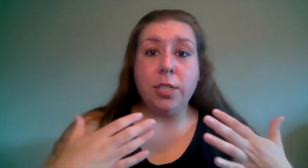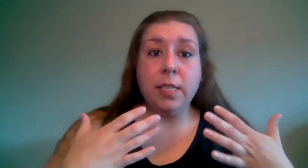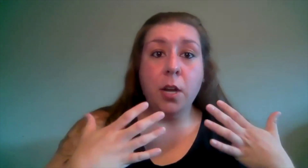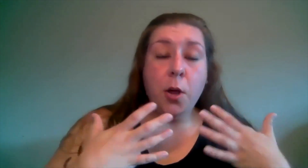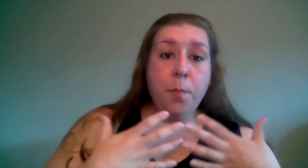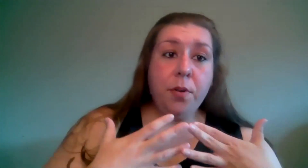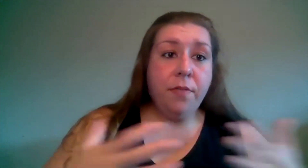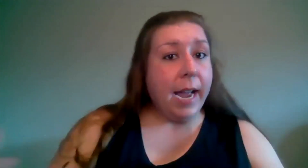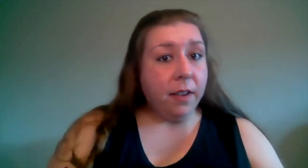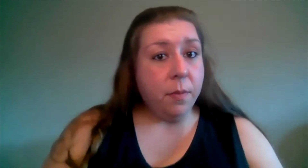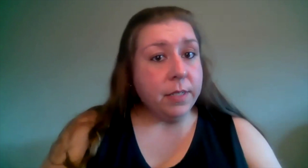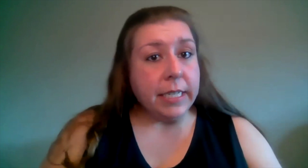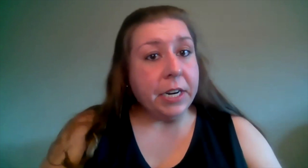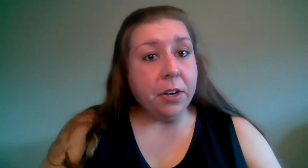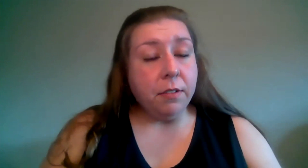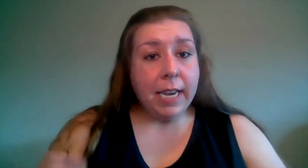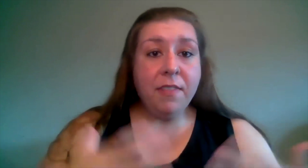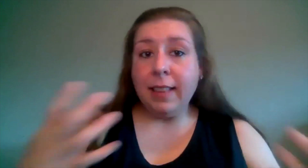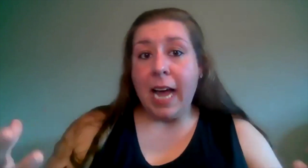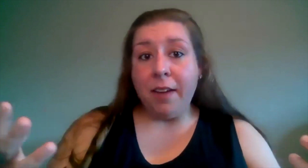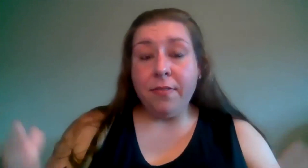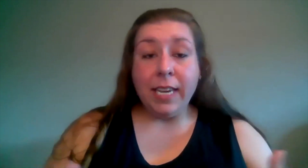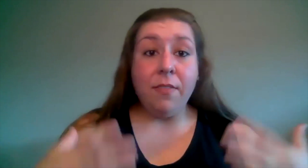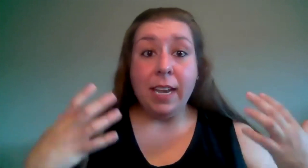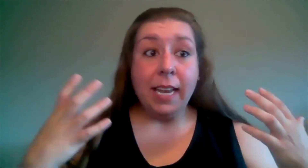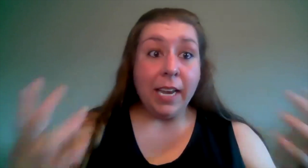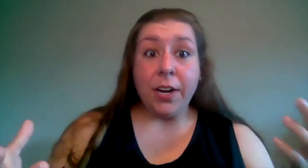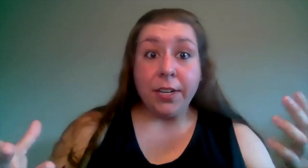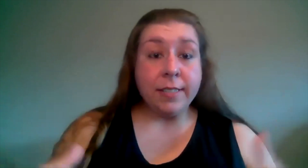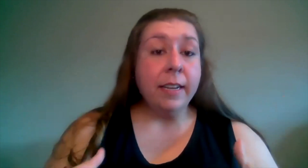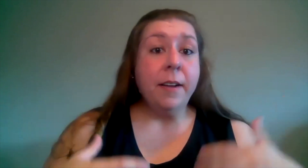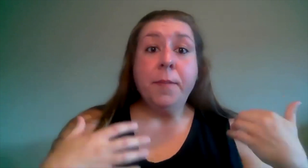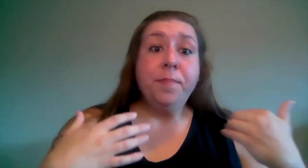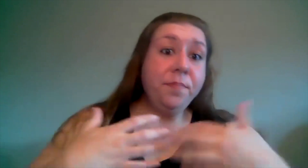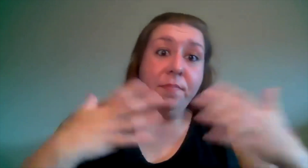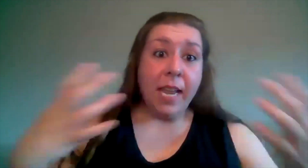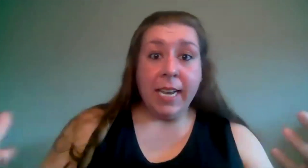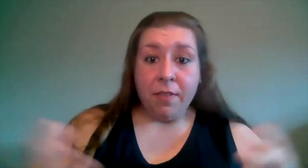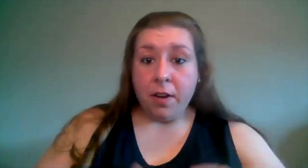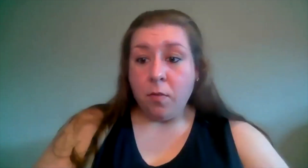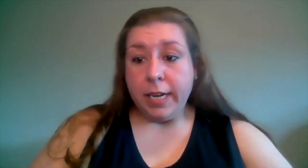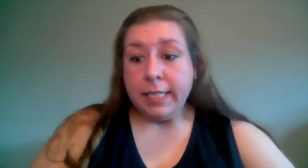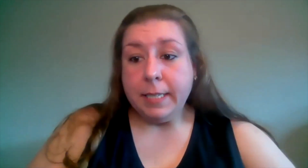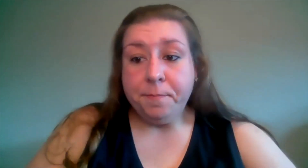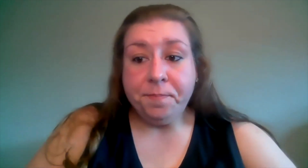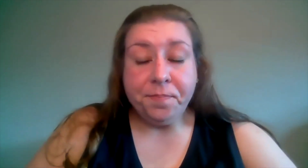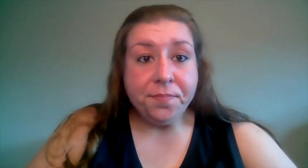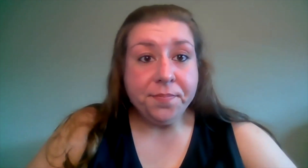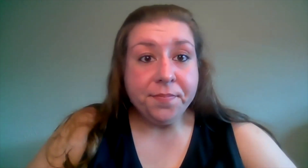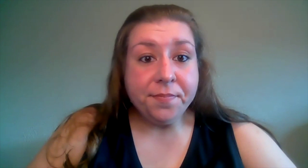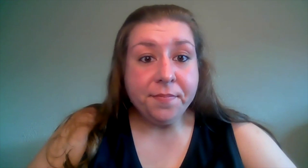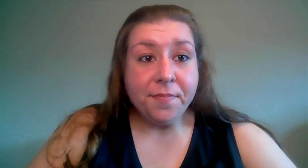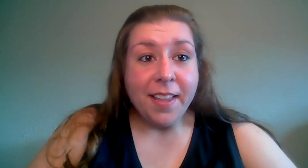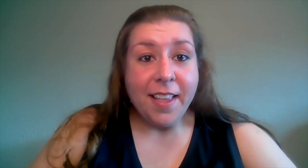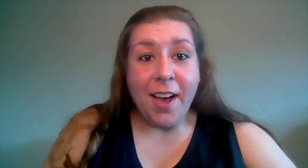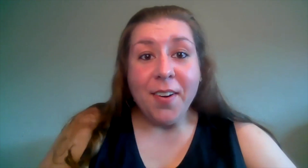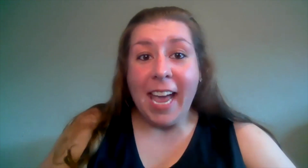just provide the material give it life give it ears and give it a voice okay